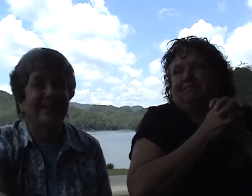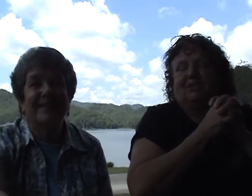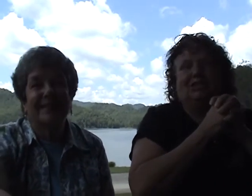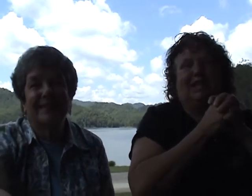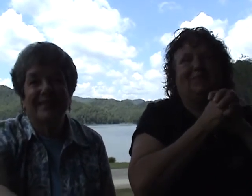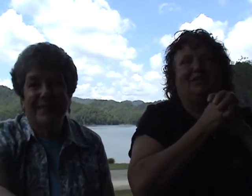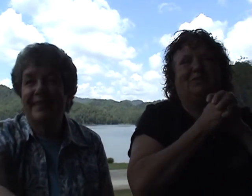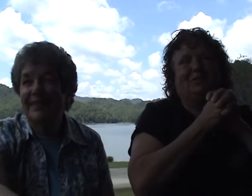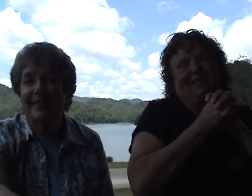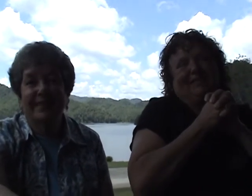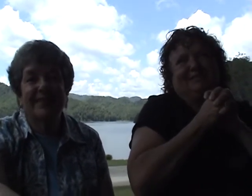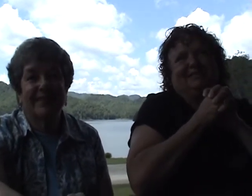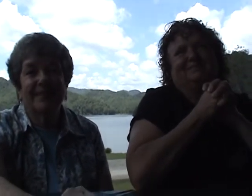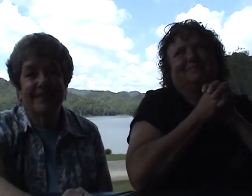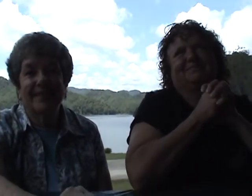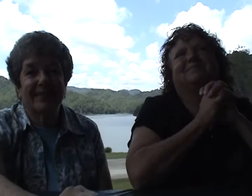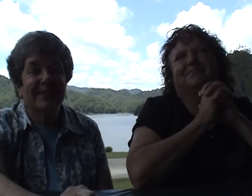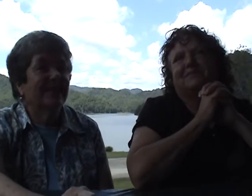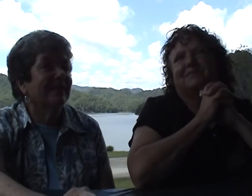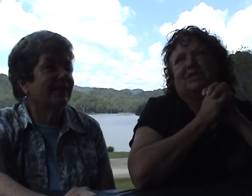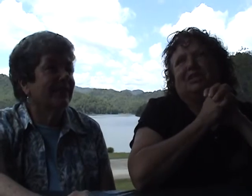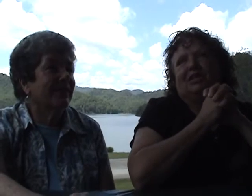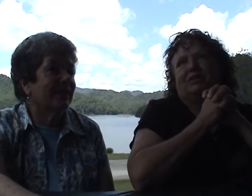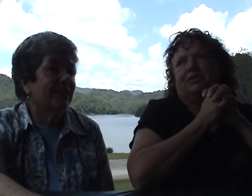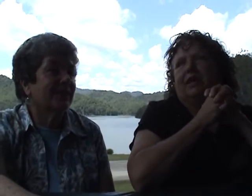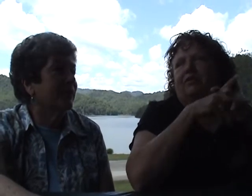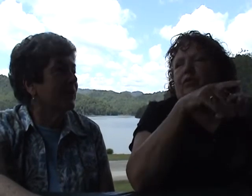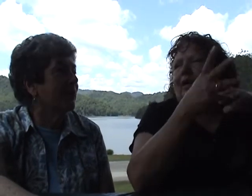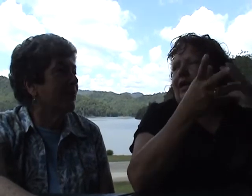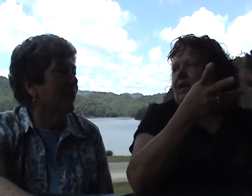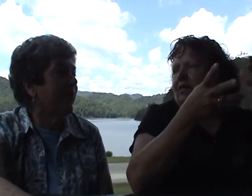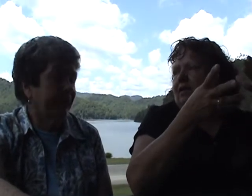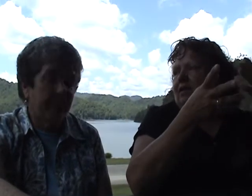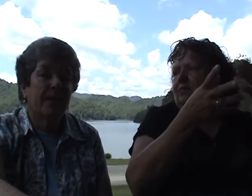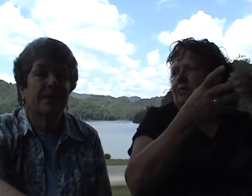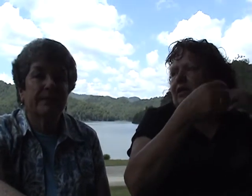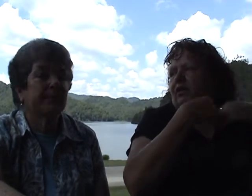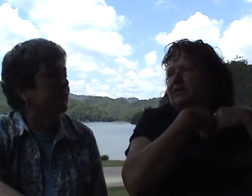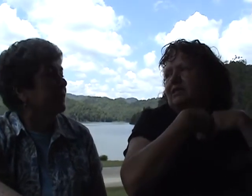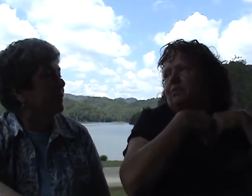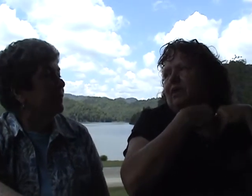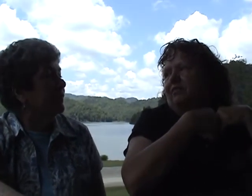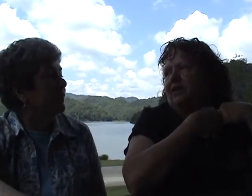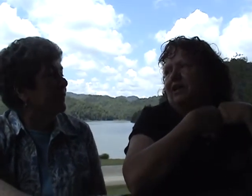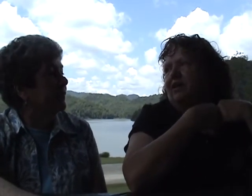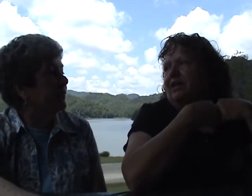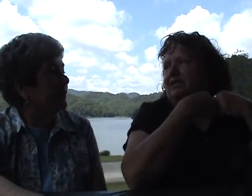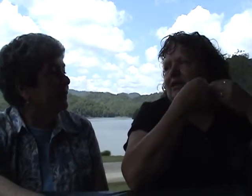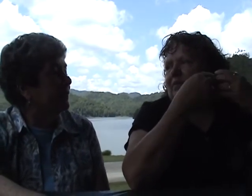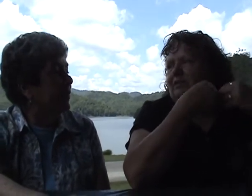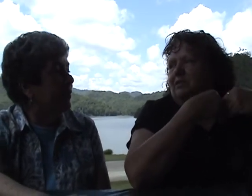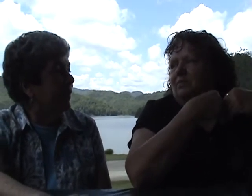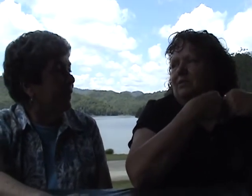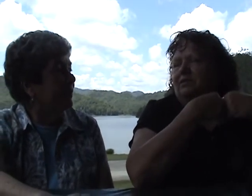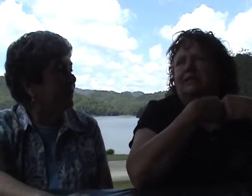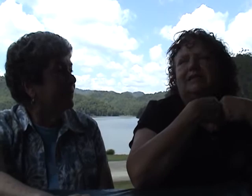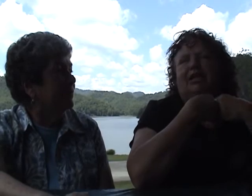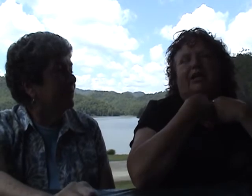She's coming to be with us. You know, so now if we buy anything, it always has a butterfly on it. You know,